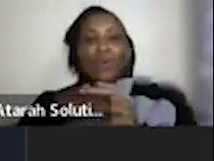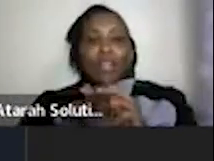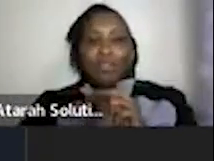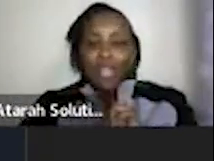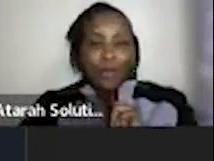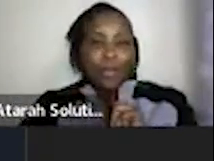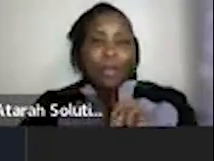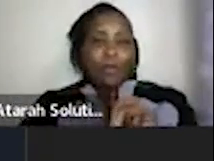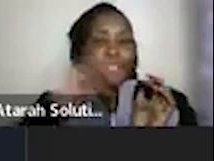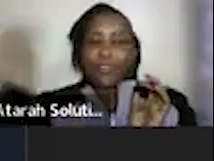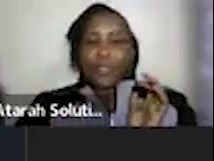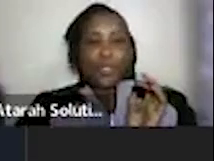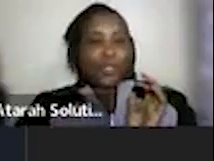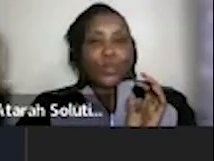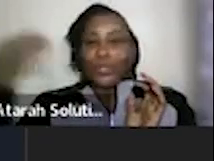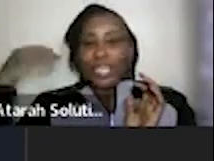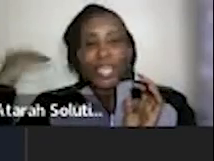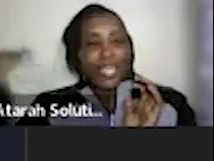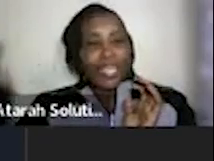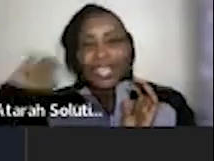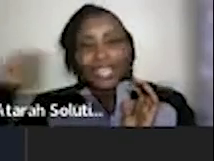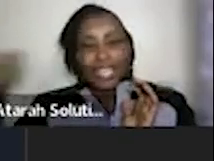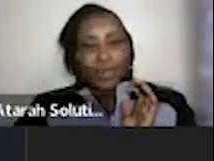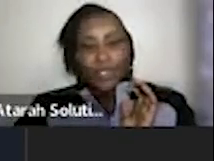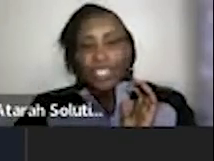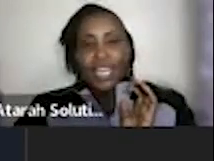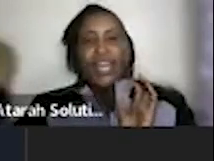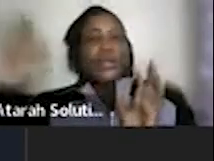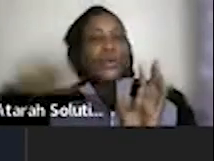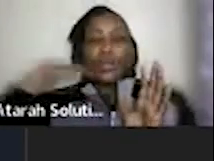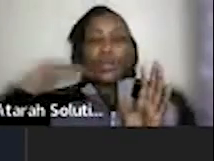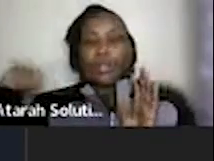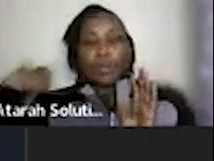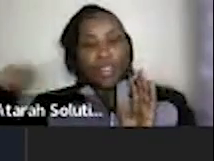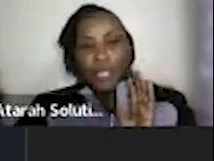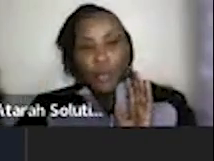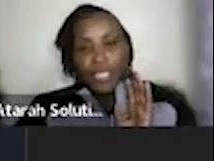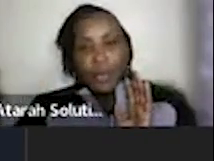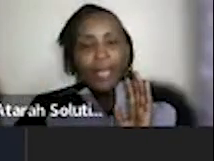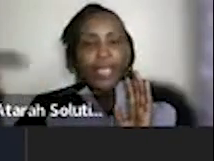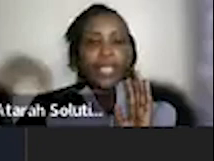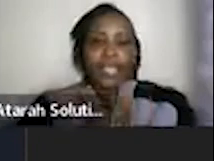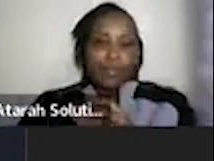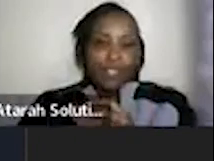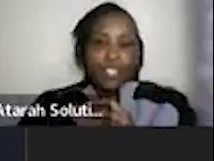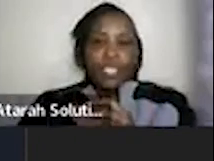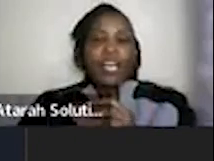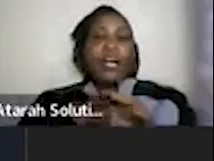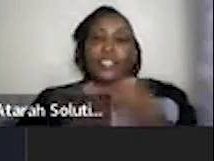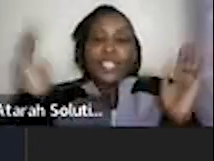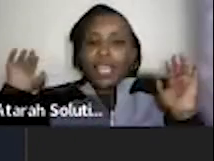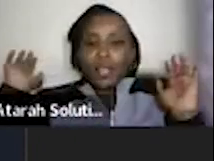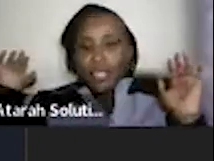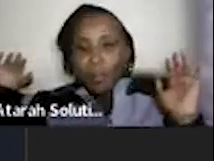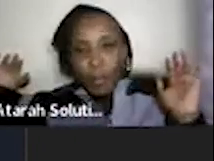if you want to fly from nairobi just fly to kisumu take a car and drive to jinja you can also fly to entebbe and then drive to jinja